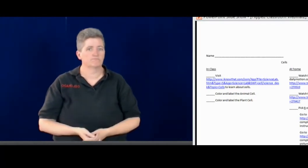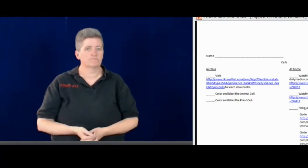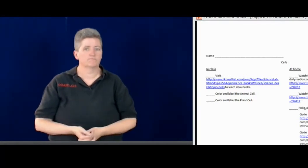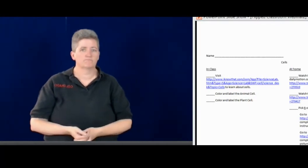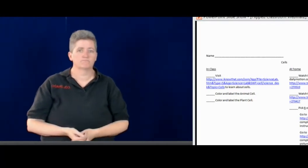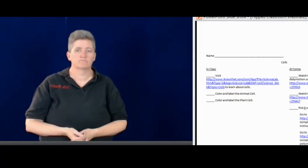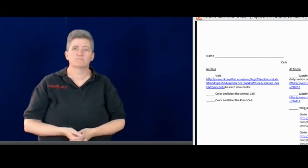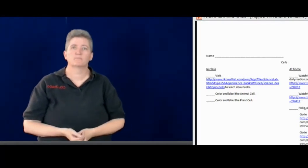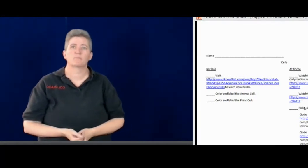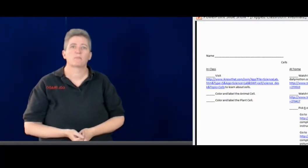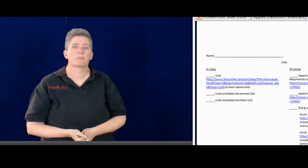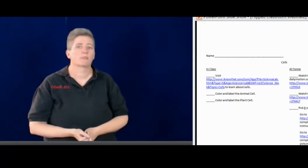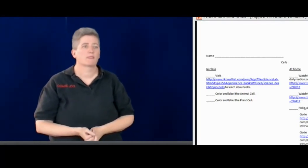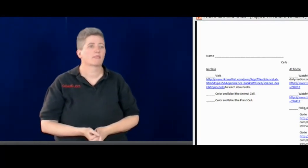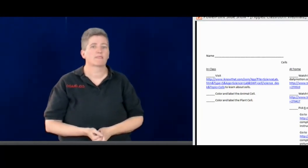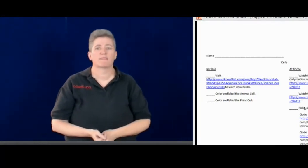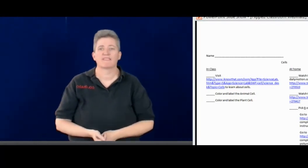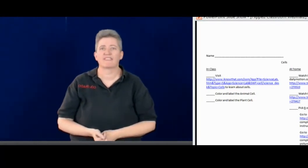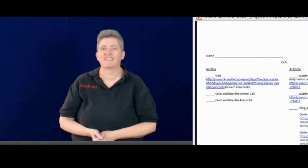projects as well. Okay.